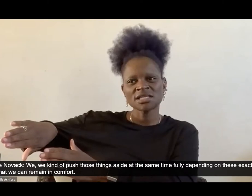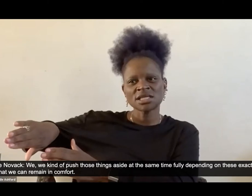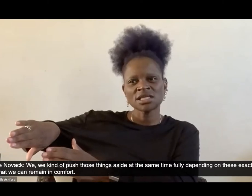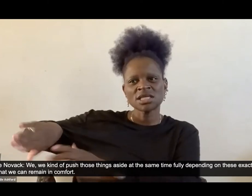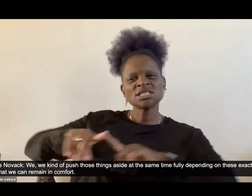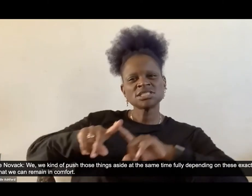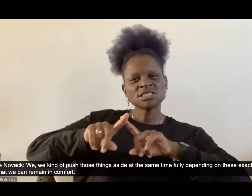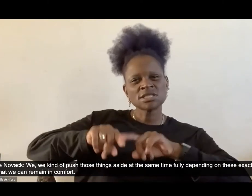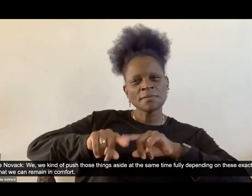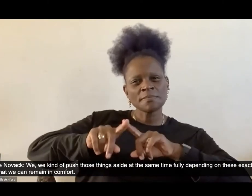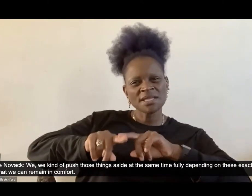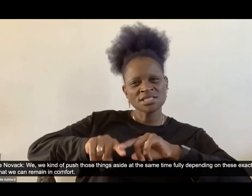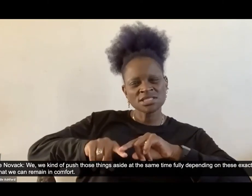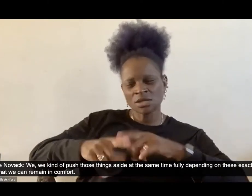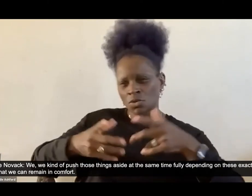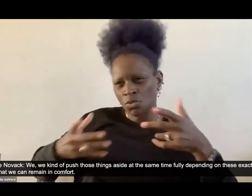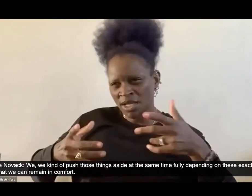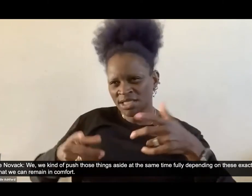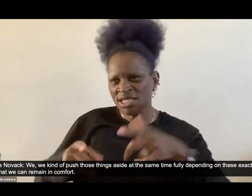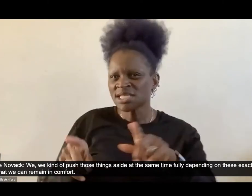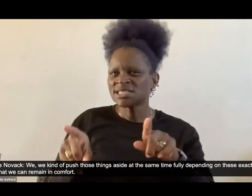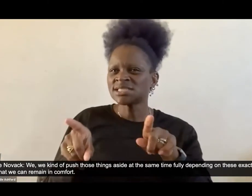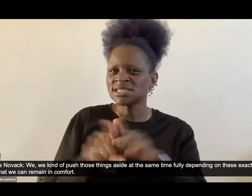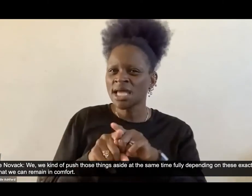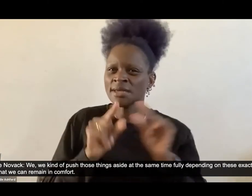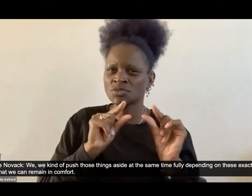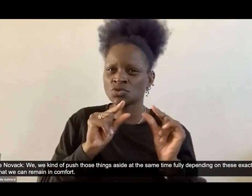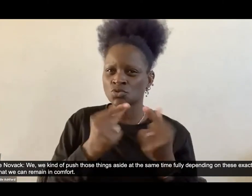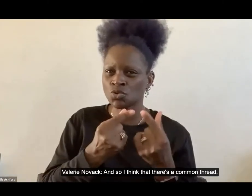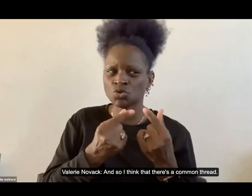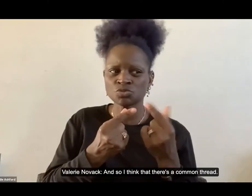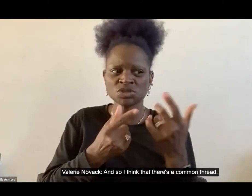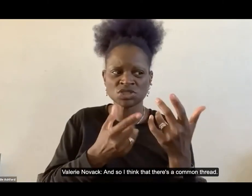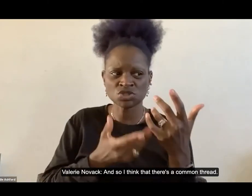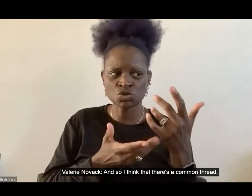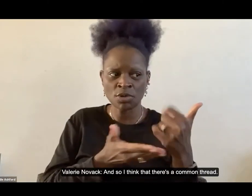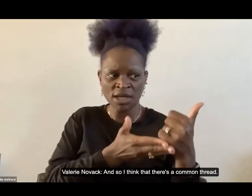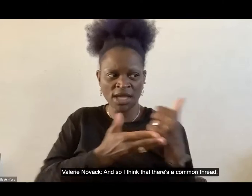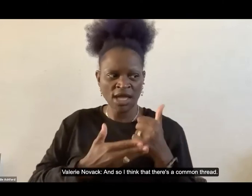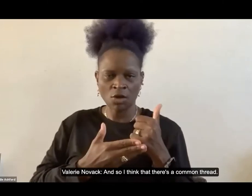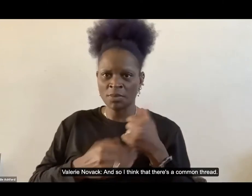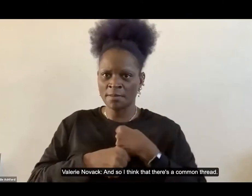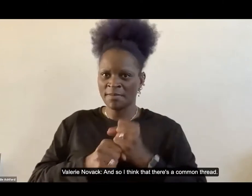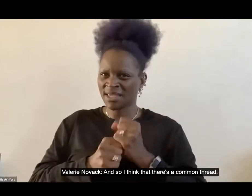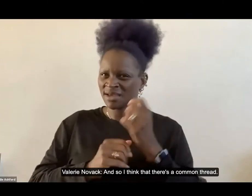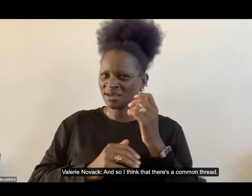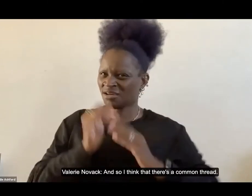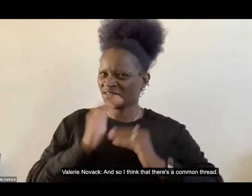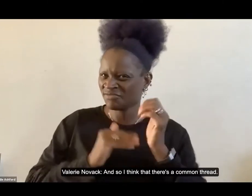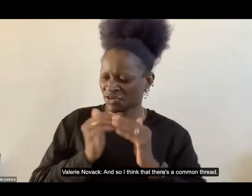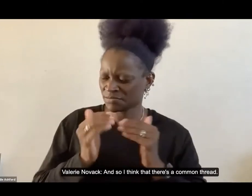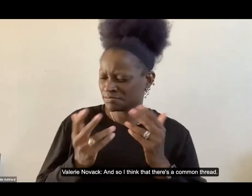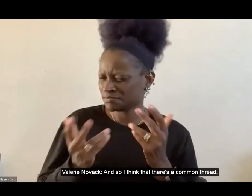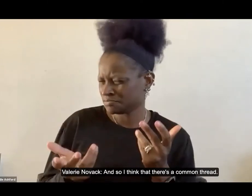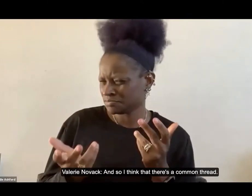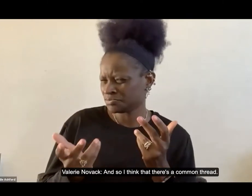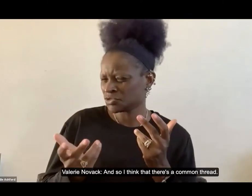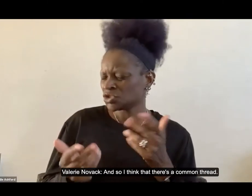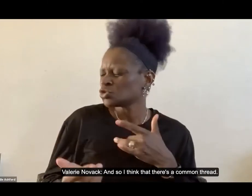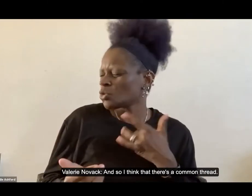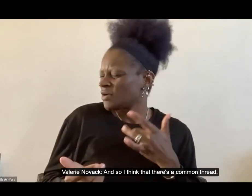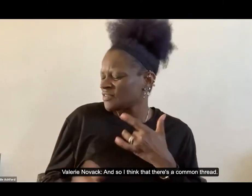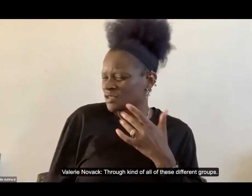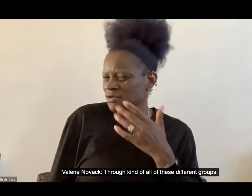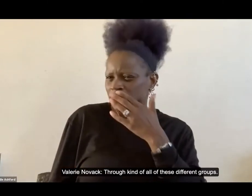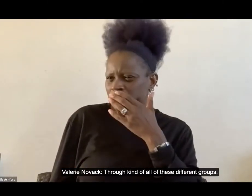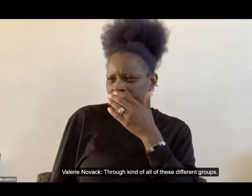groups to make sure that we can remain in comfort. Um, and so I, I, I think that there's a common thread, um,